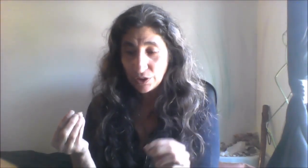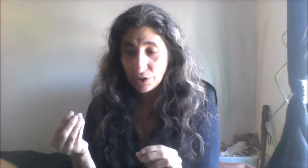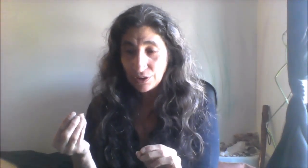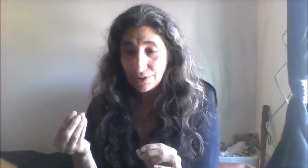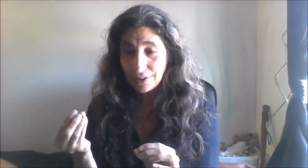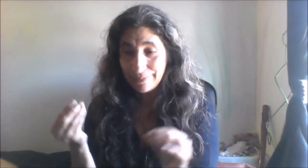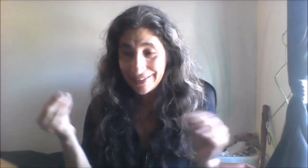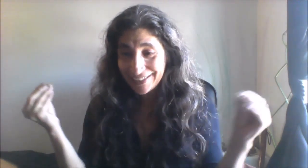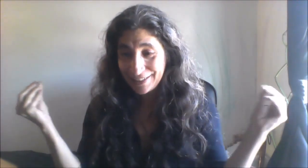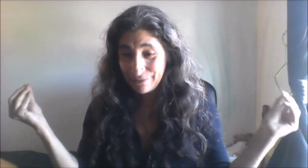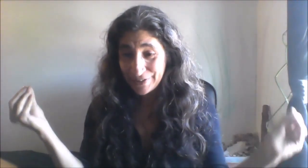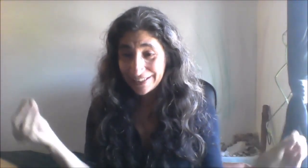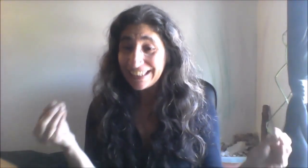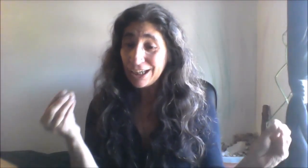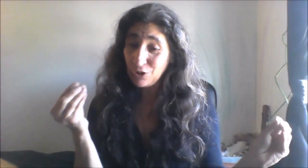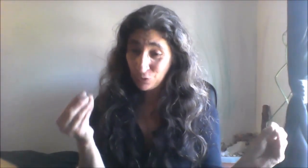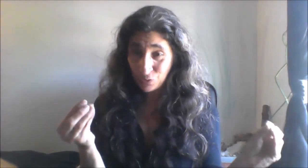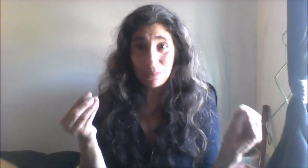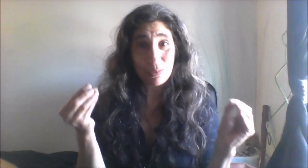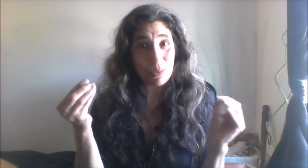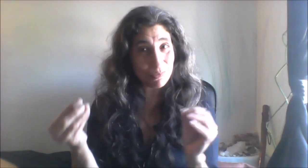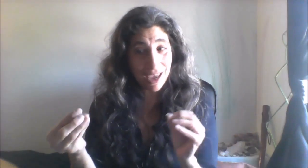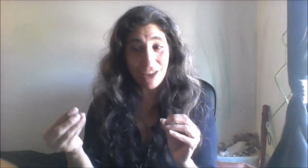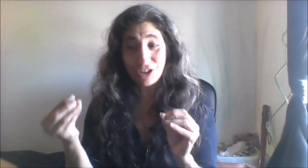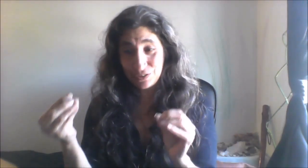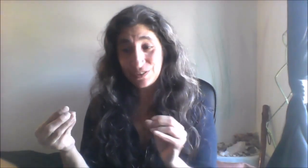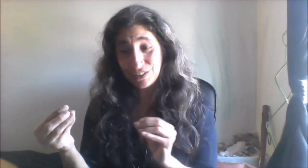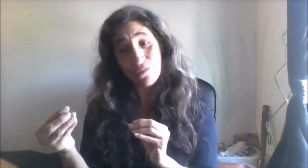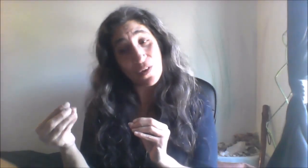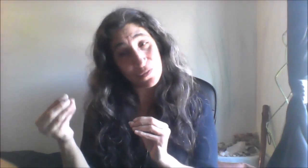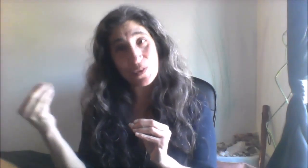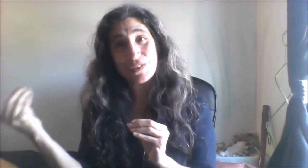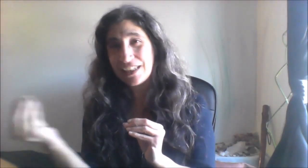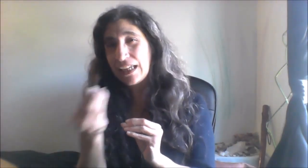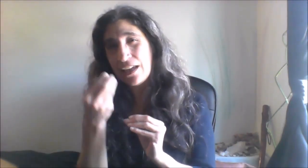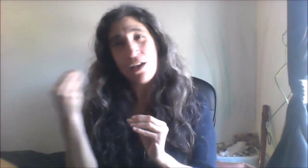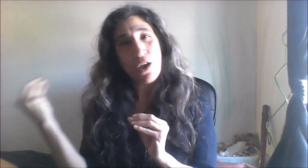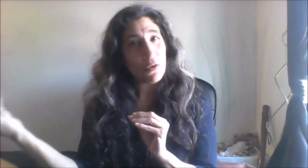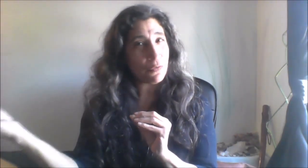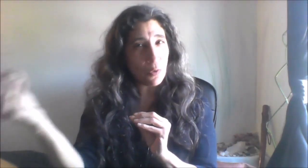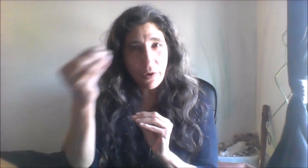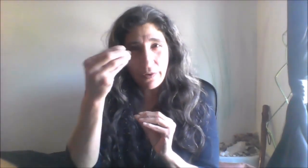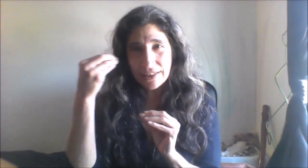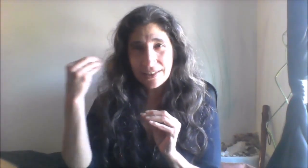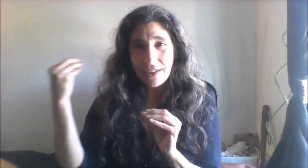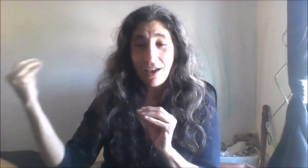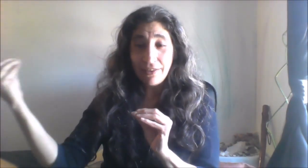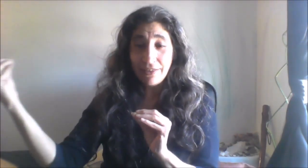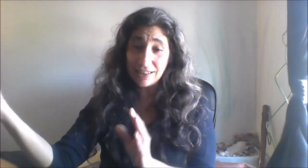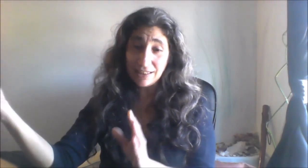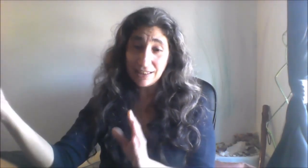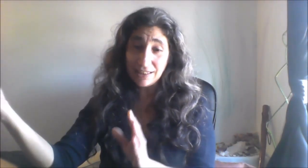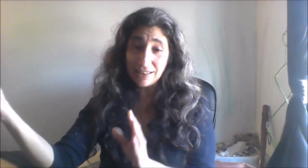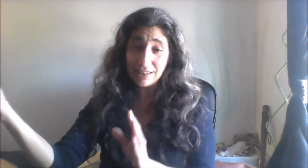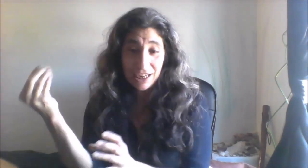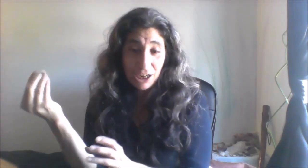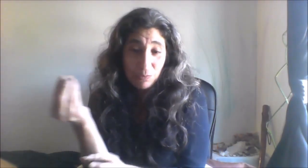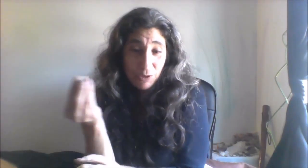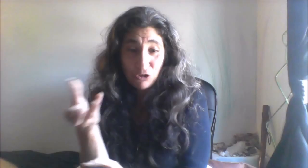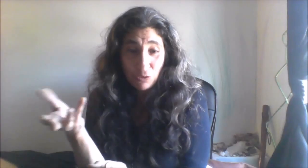and sparking truth all over the whole world you know burning away all the badness this is perfect energy these are good wonderful